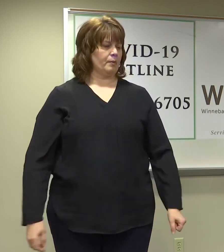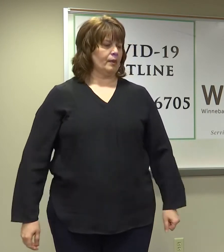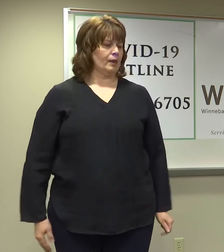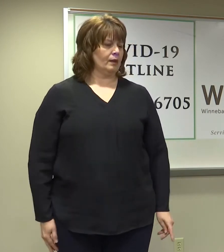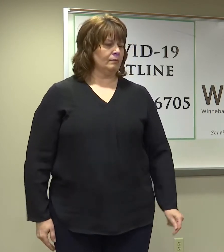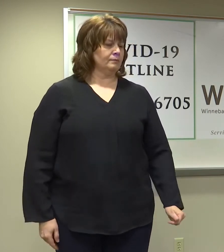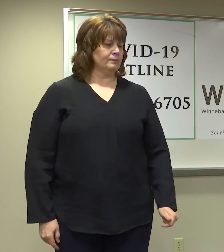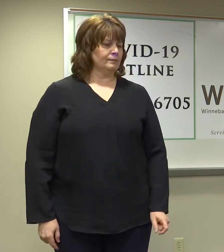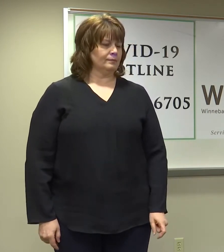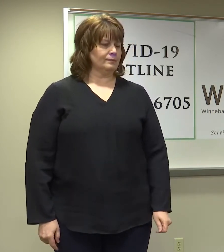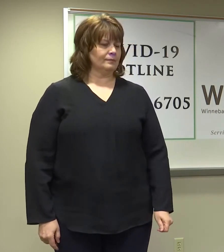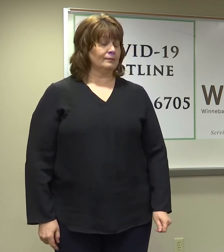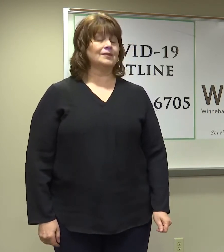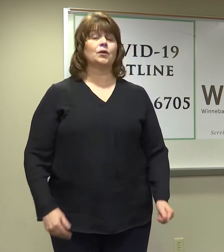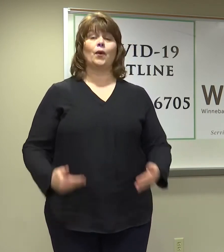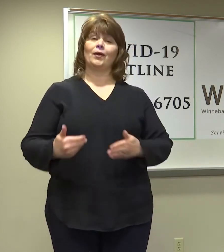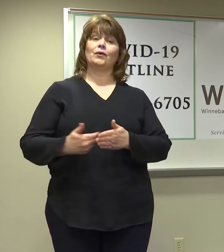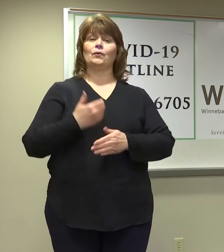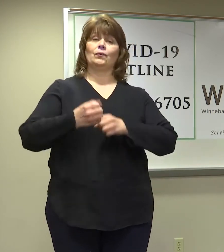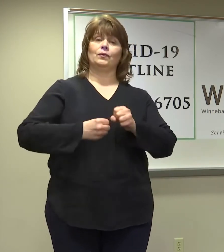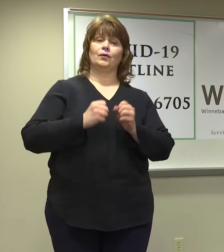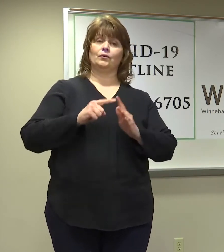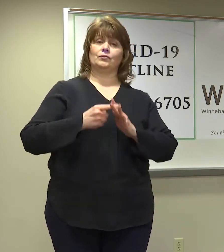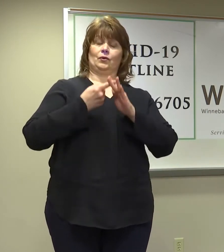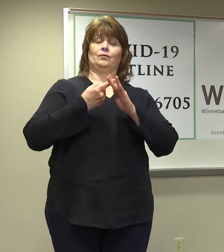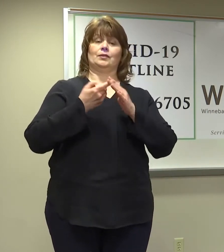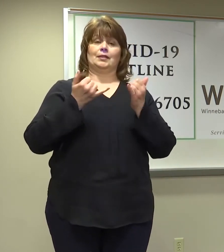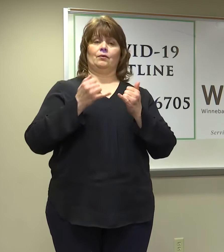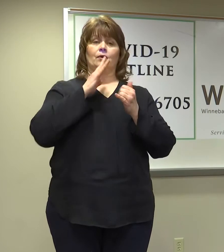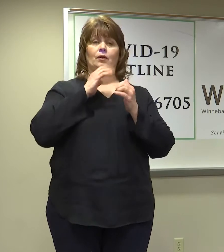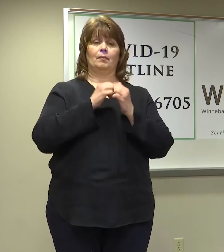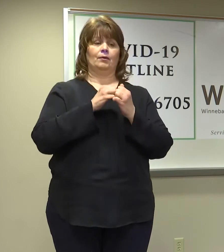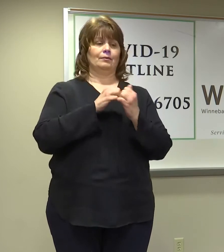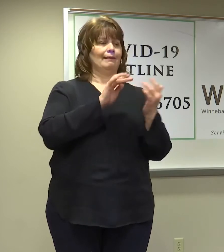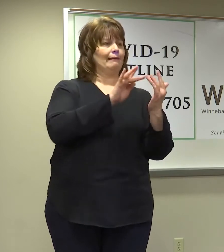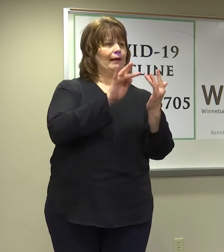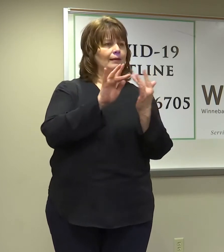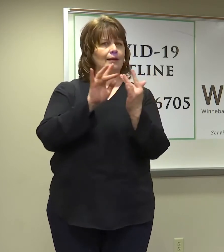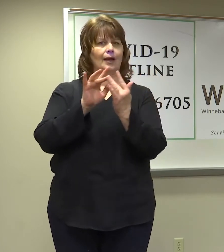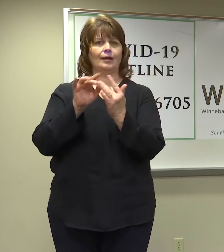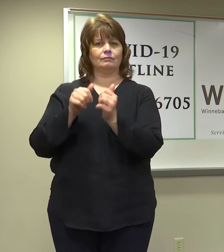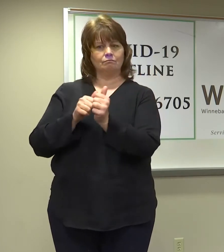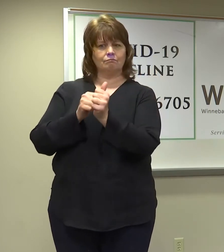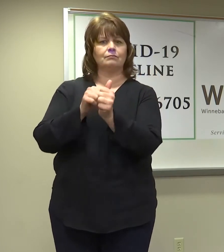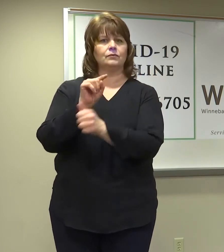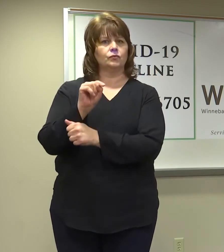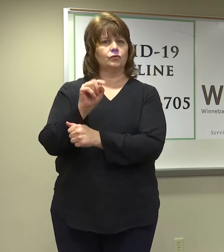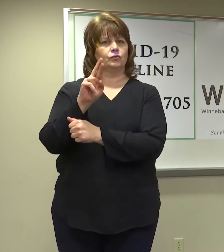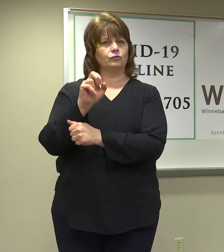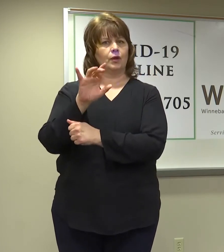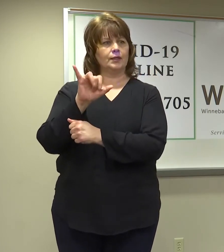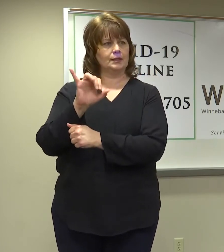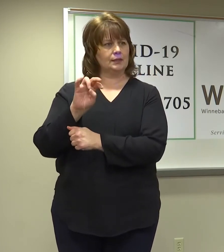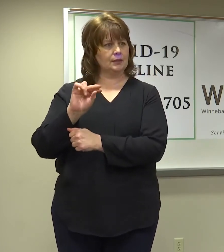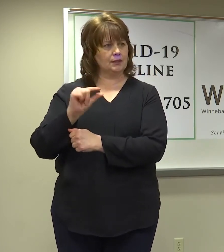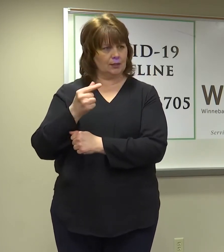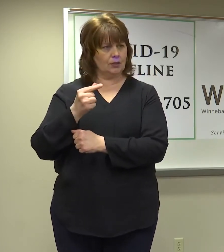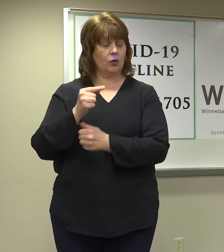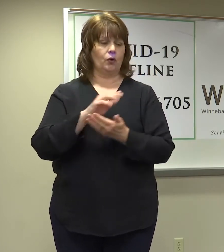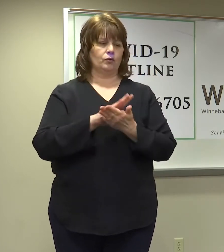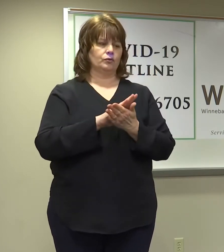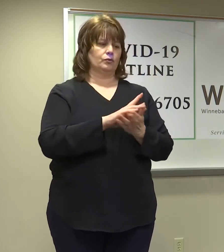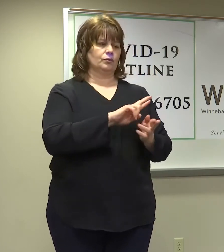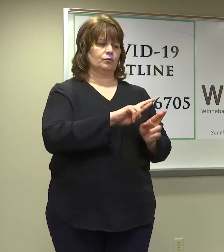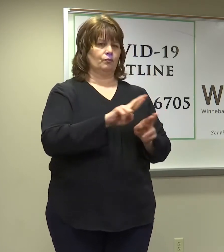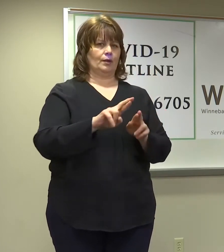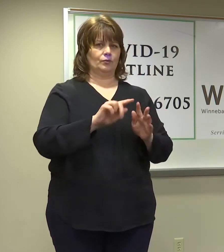So, the other thing as we start the new year on the contact tracing front, schools are preparing to return after the holiday break. We